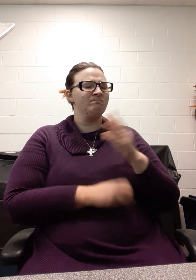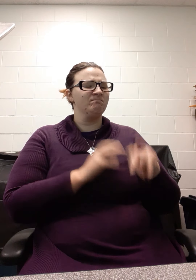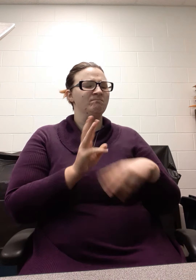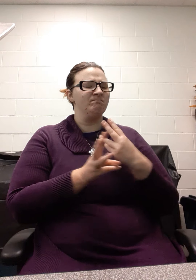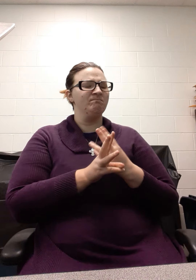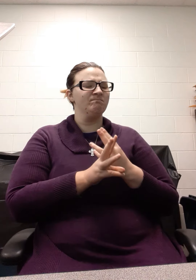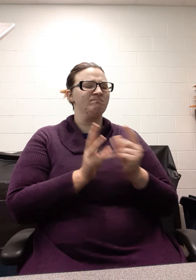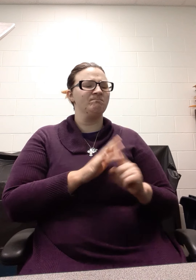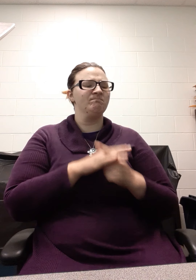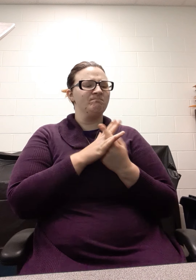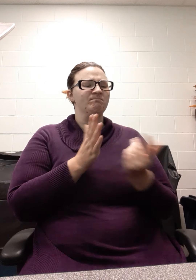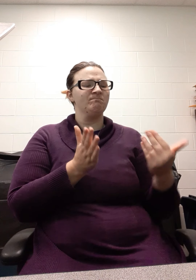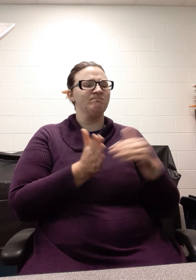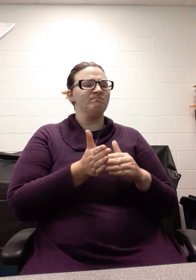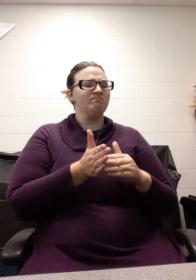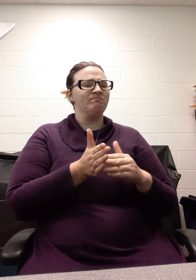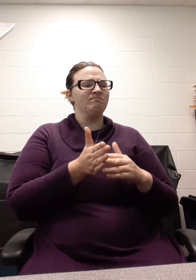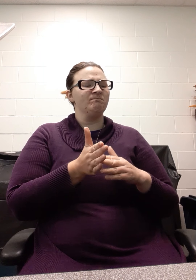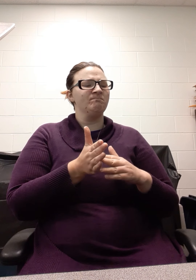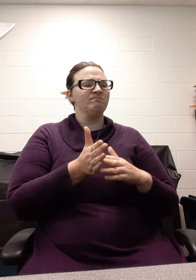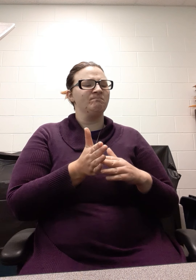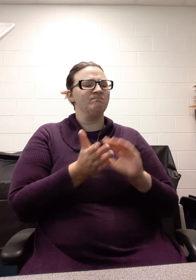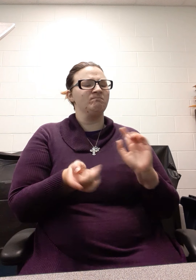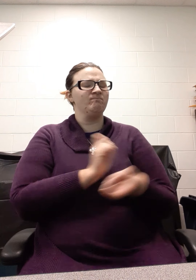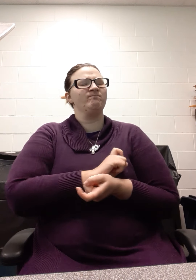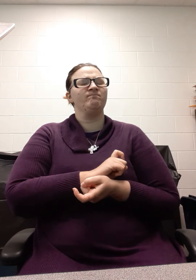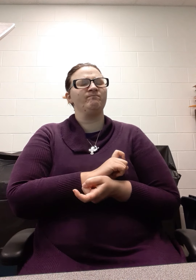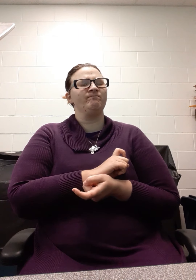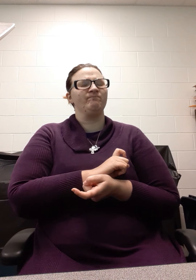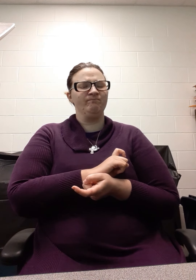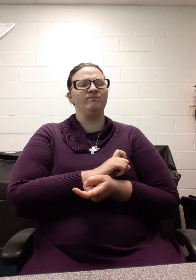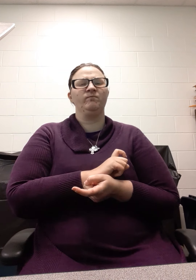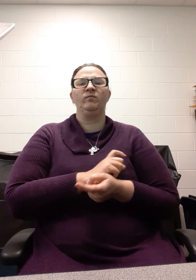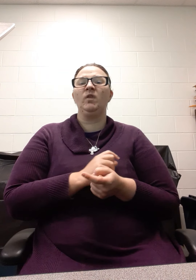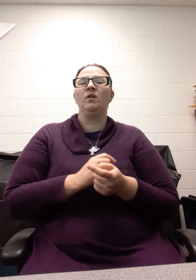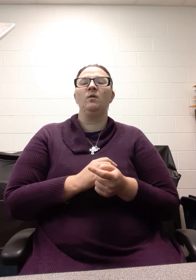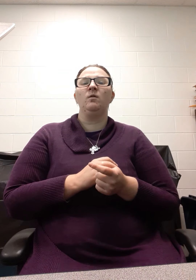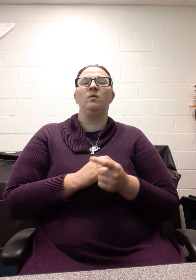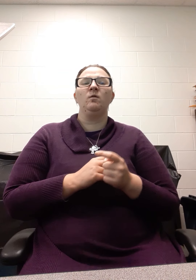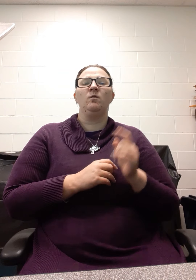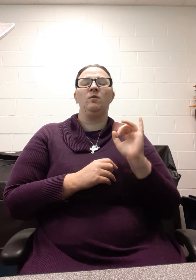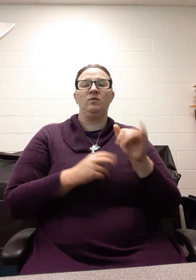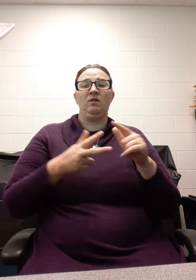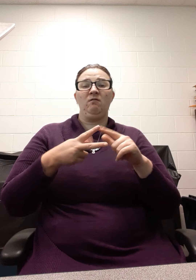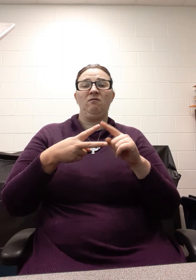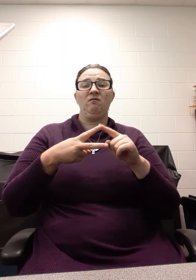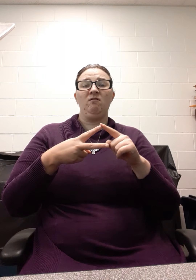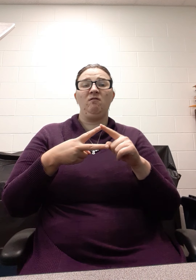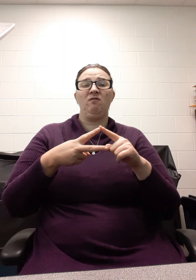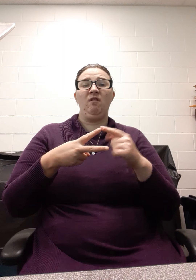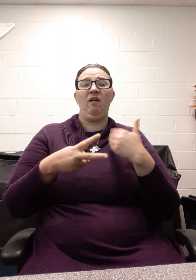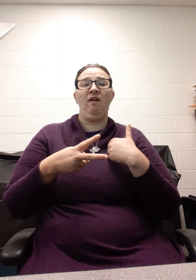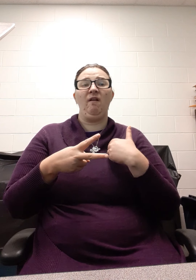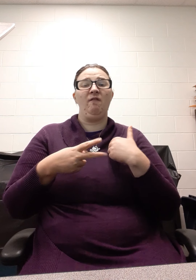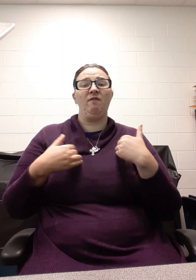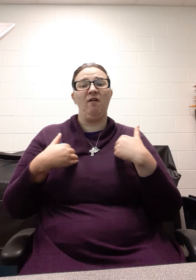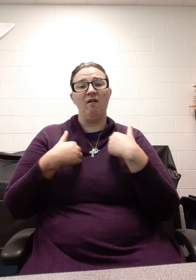seen in working scenes on deck two as well, feeding the animals, and also Noah in his study. There's a